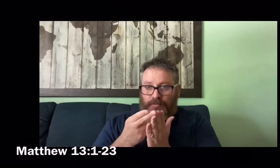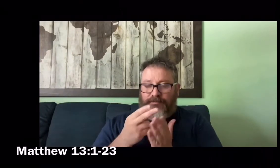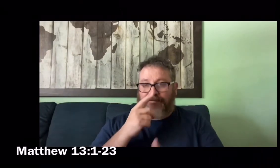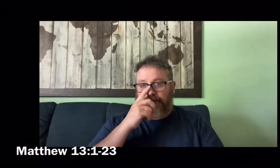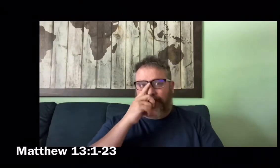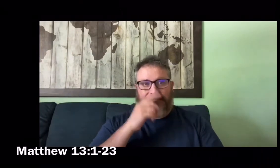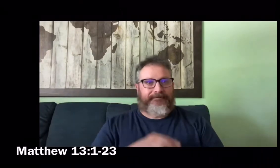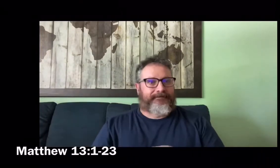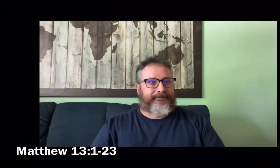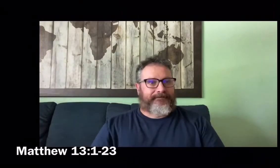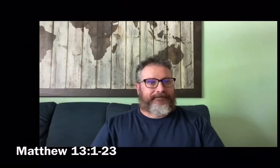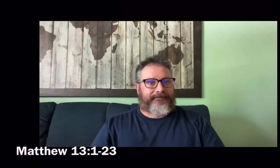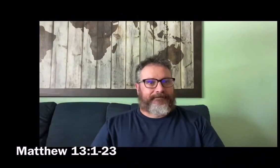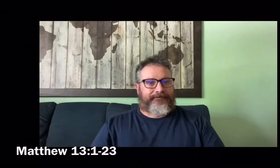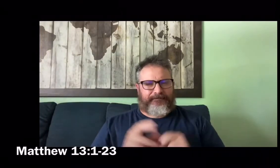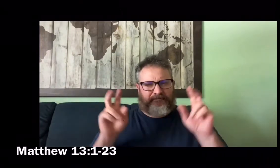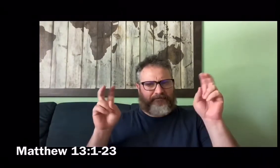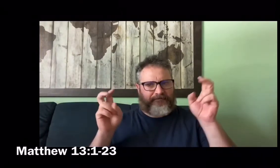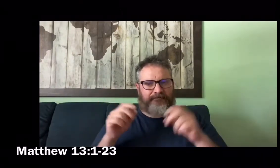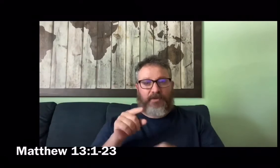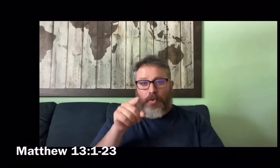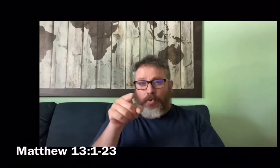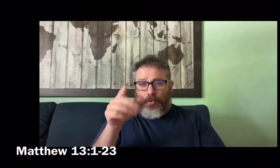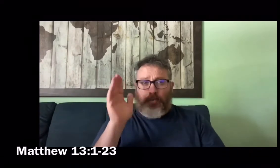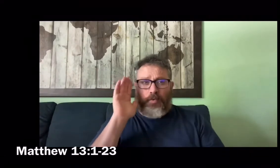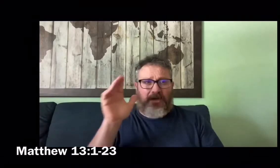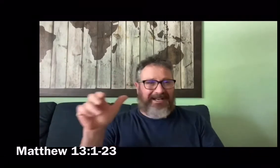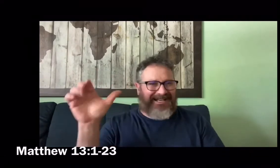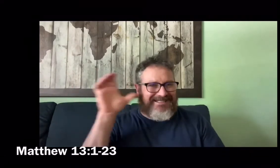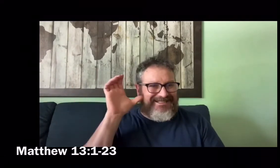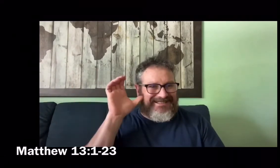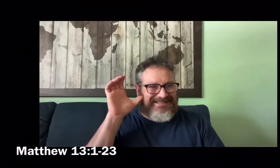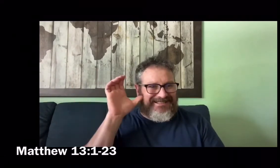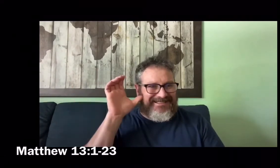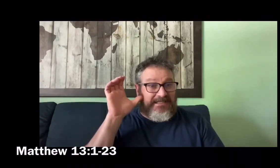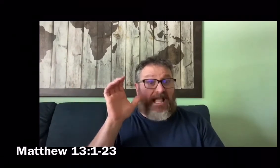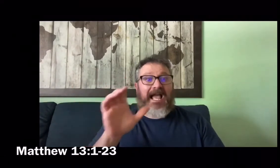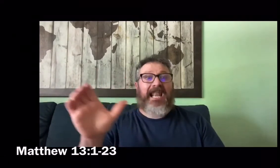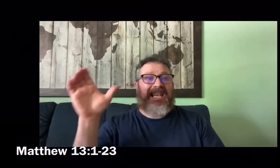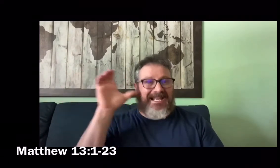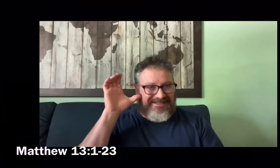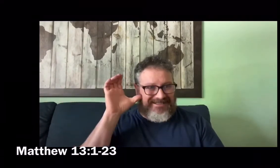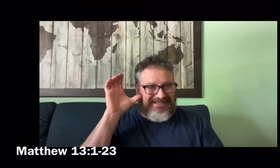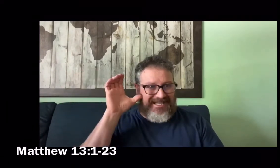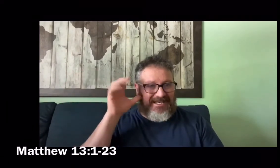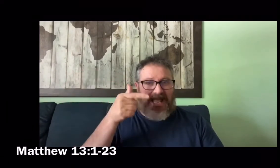shall indeed hear but not understand.